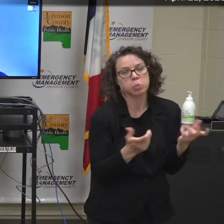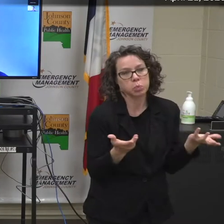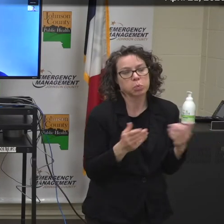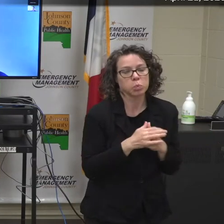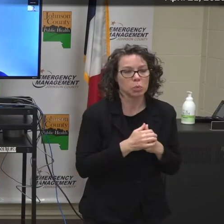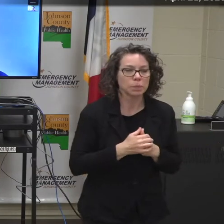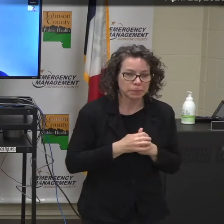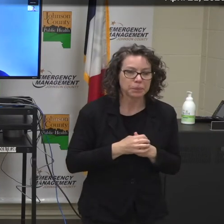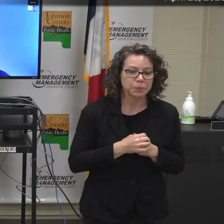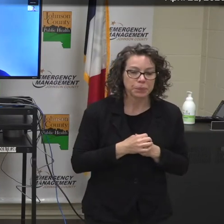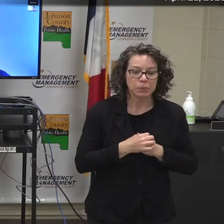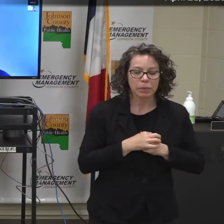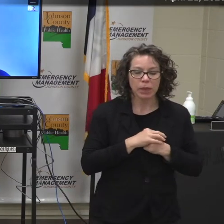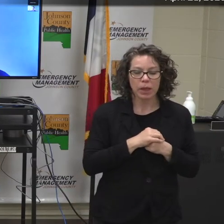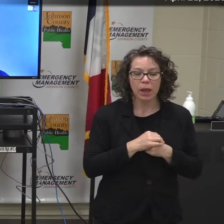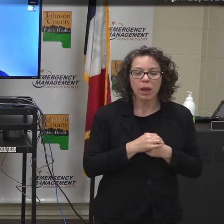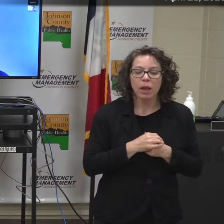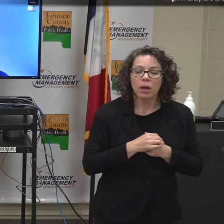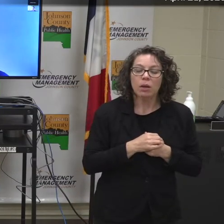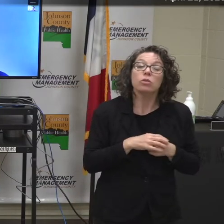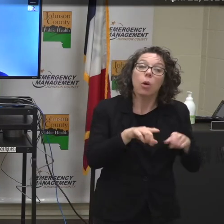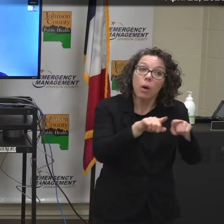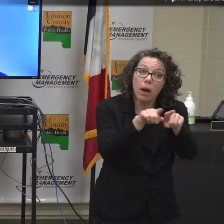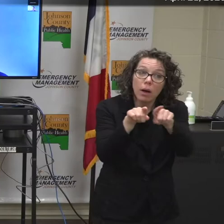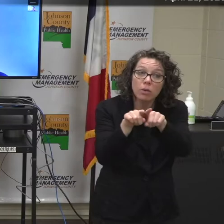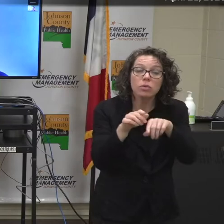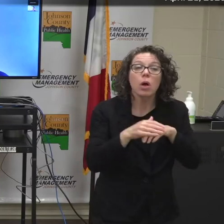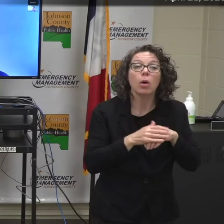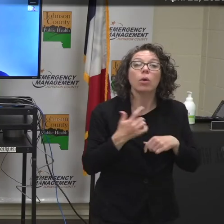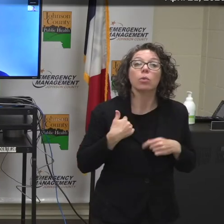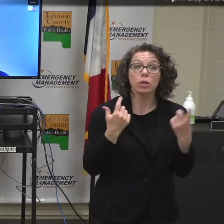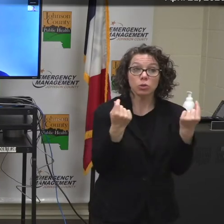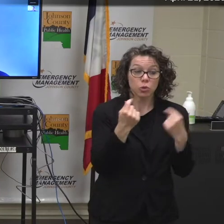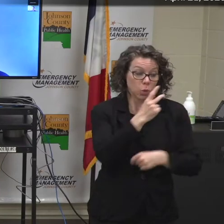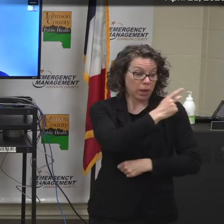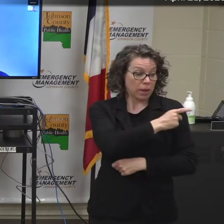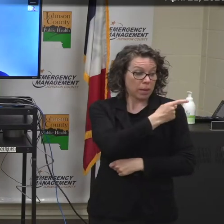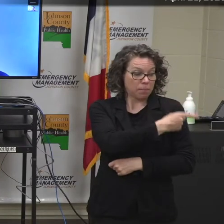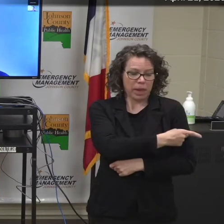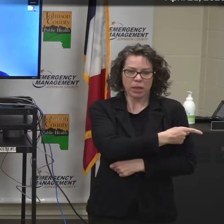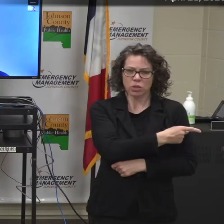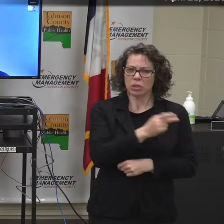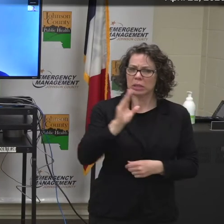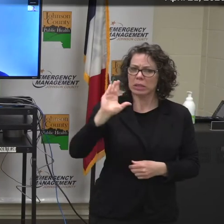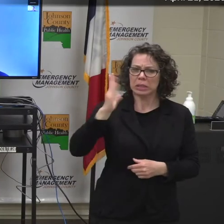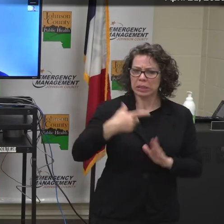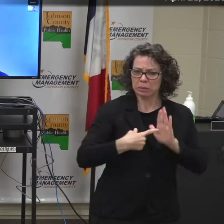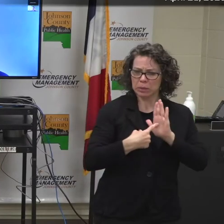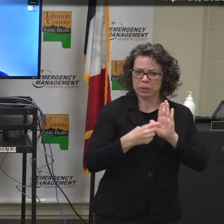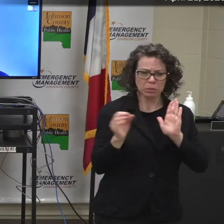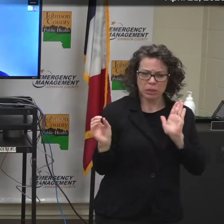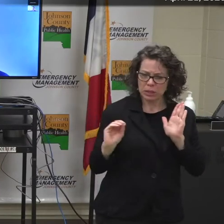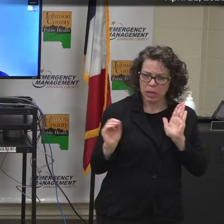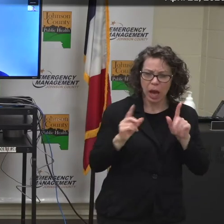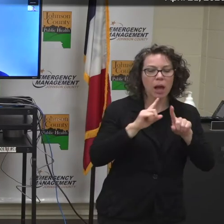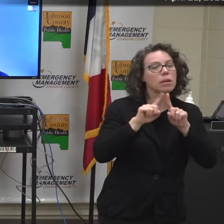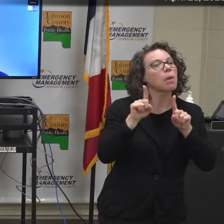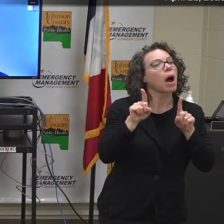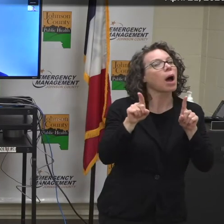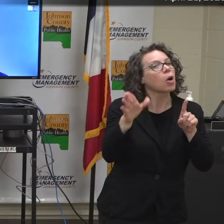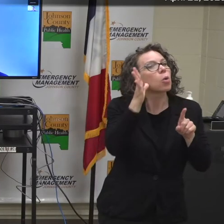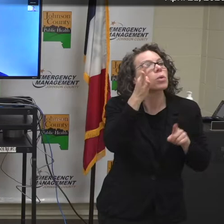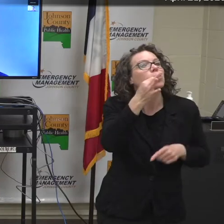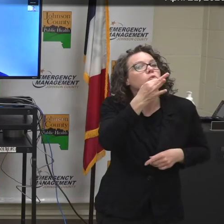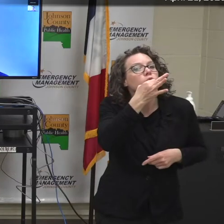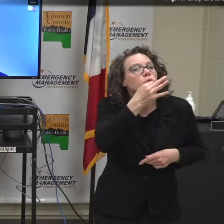tests that we perform. In addition, we have been testing patients who are asymptomatic who are going to undergo procedures that